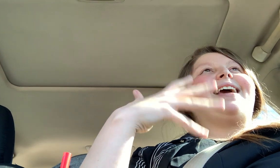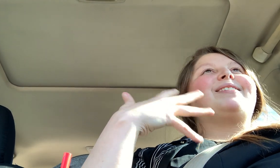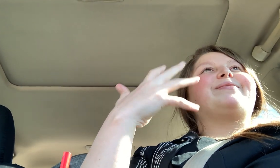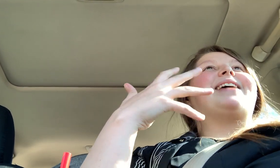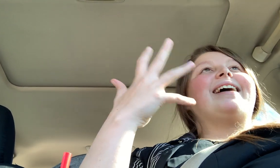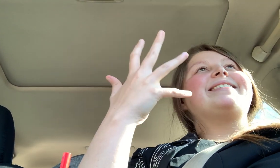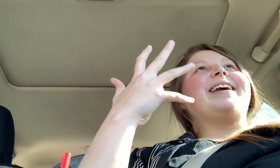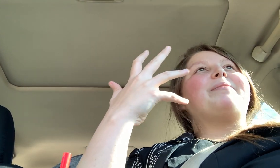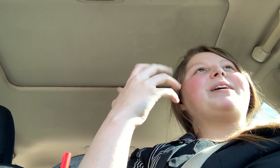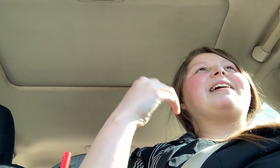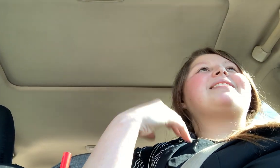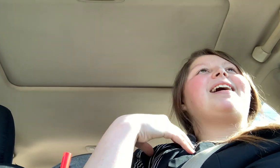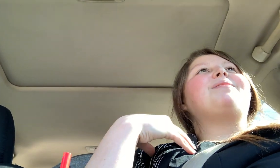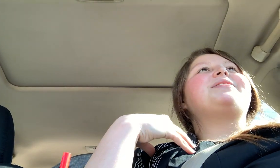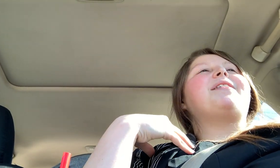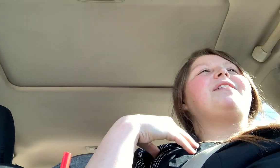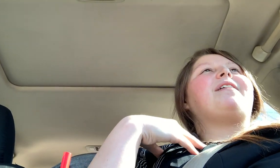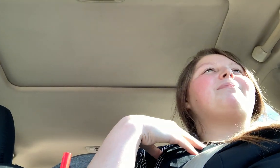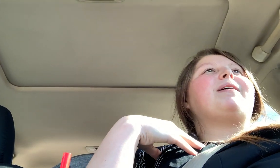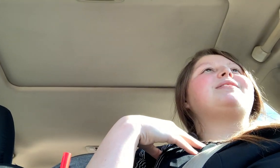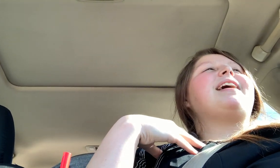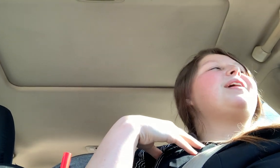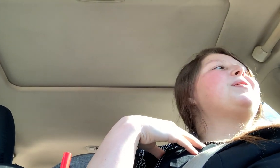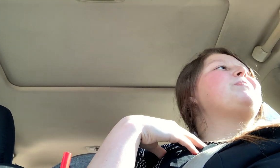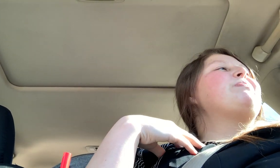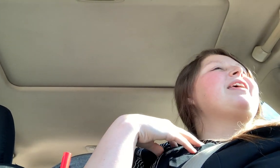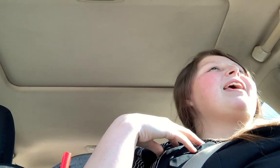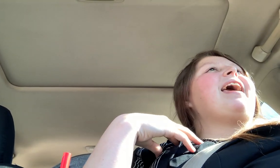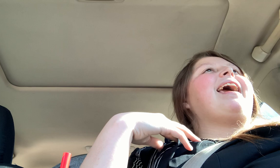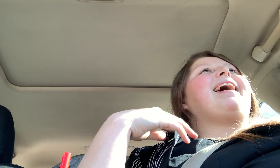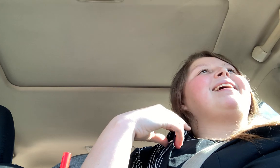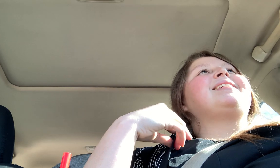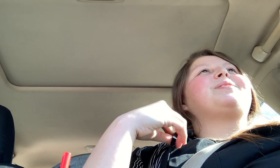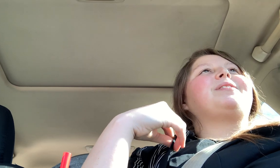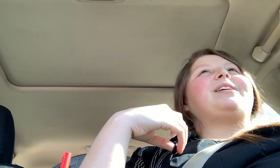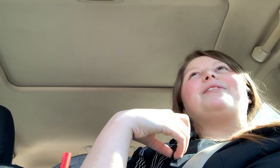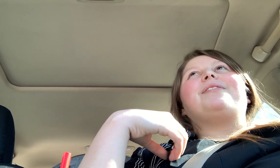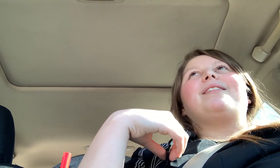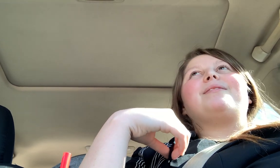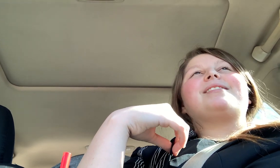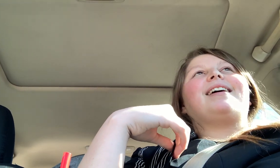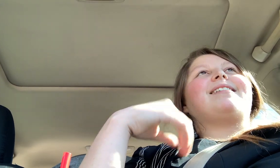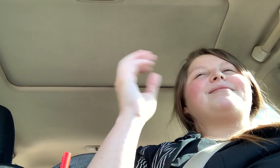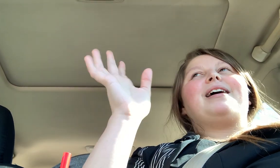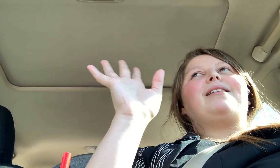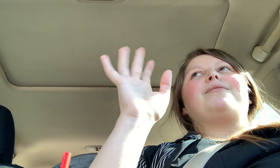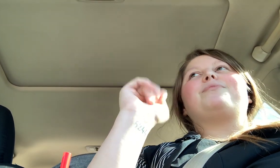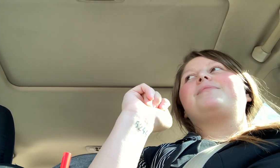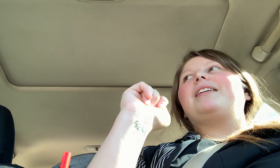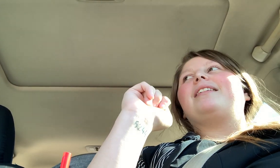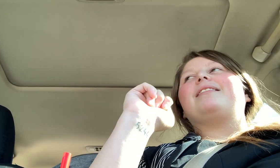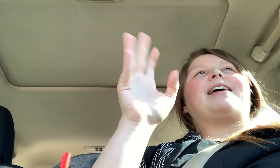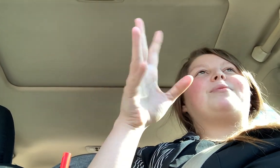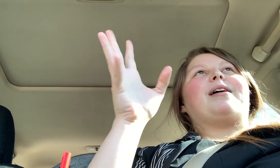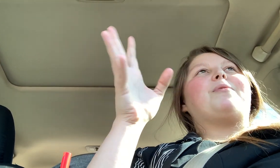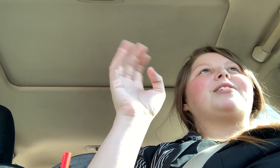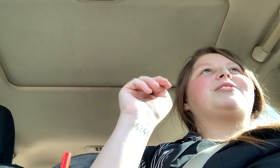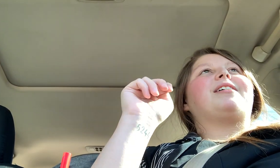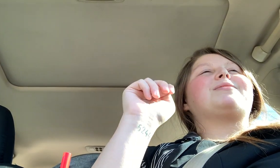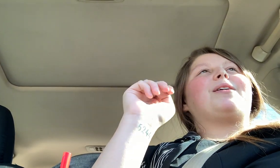like dancing because I was 75 pounds down and it's a really cute video. I was like, I love seeing like when I watched it, I was like,